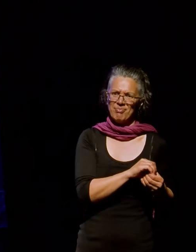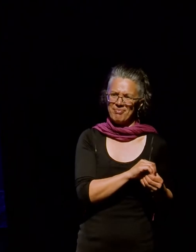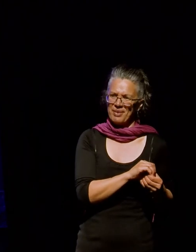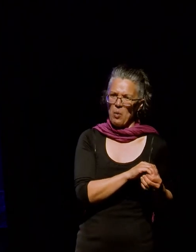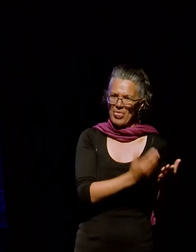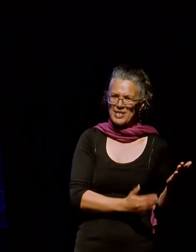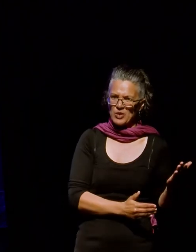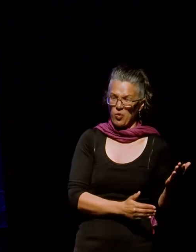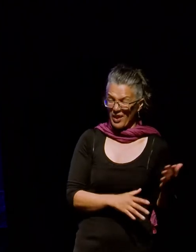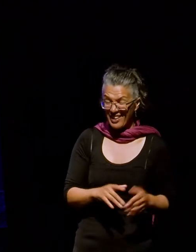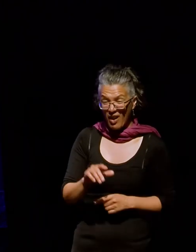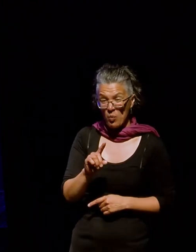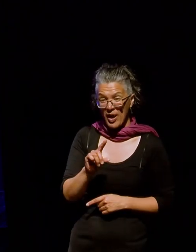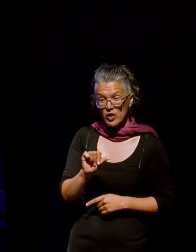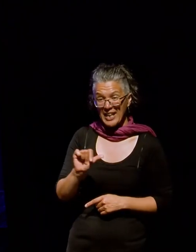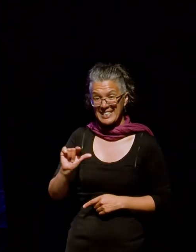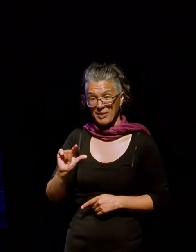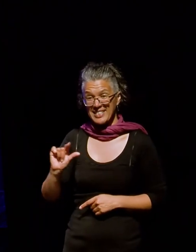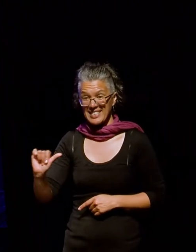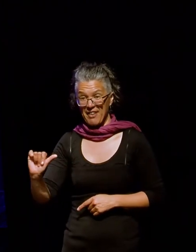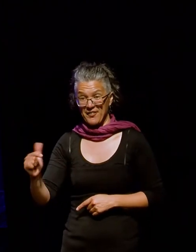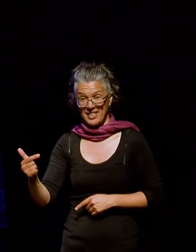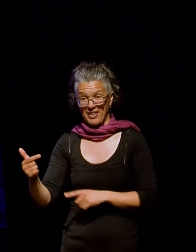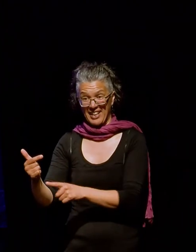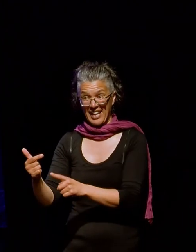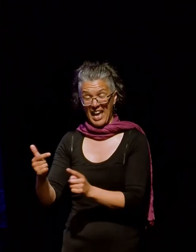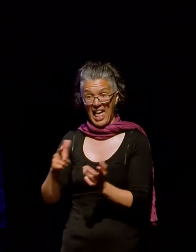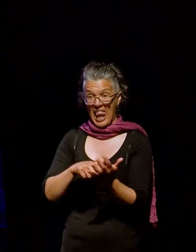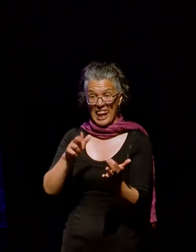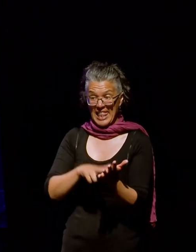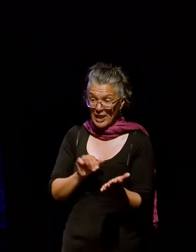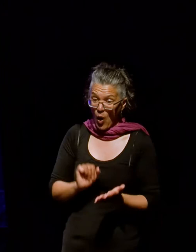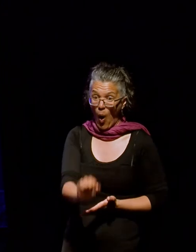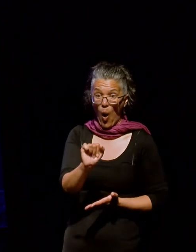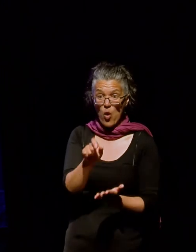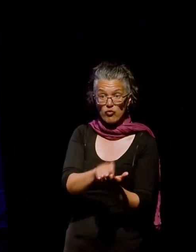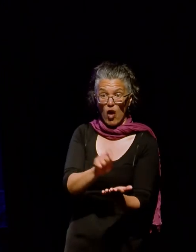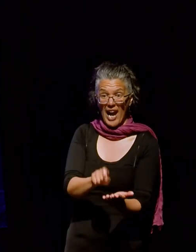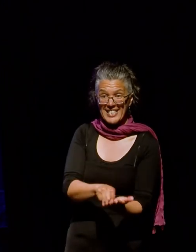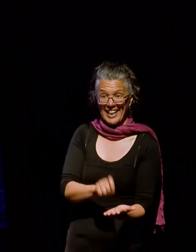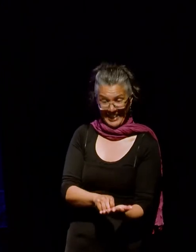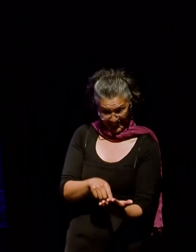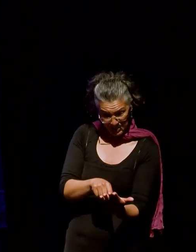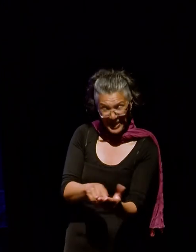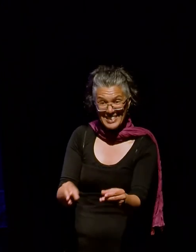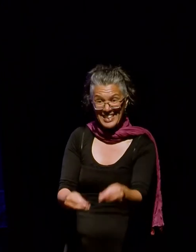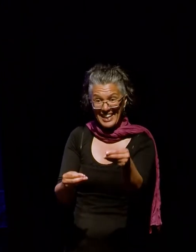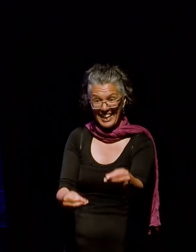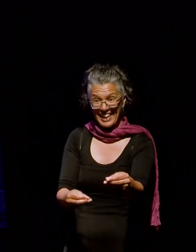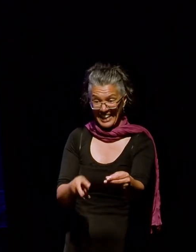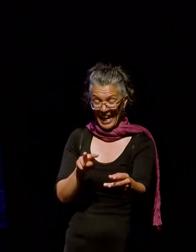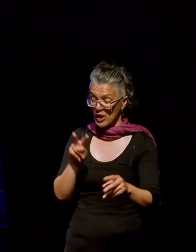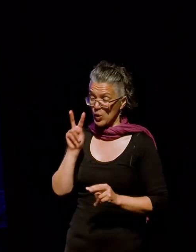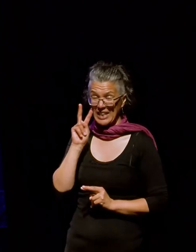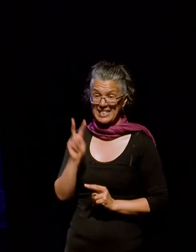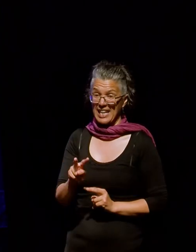So these letters are from 1917. They're written in Belgium. Leonard's own handwriting. Typical of letters from the front. You can tell how bloody